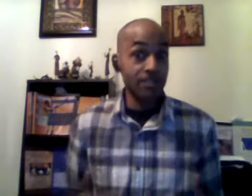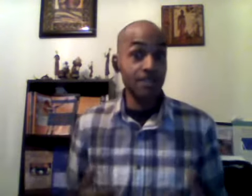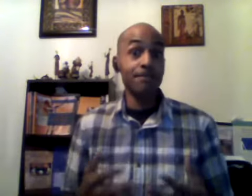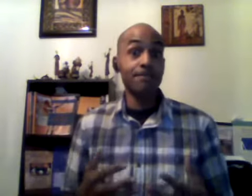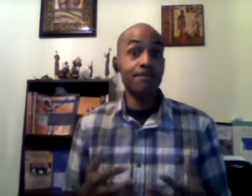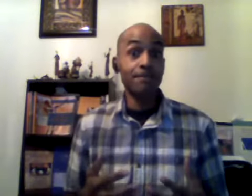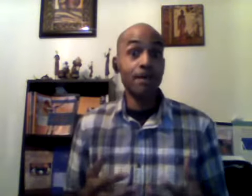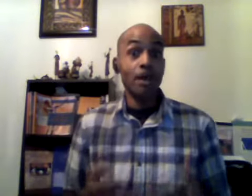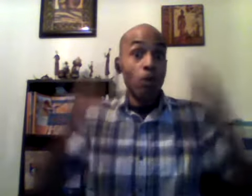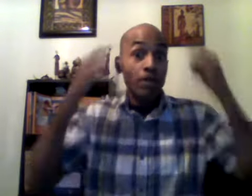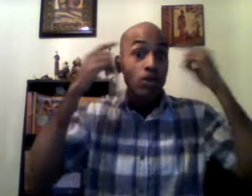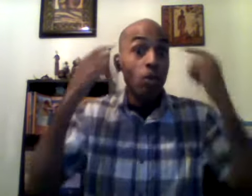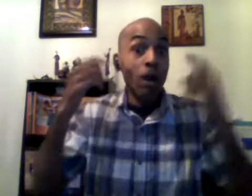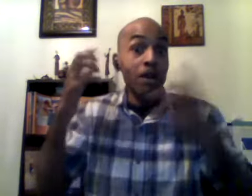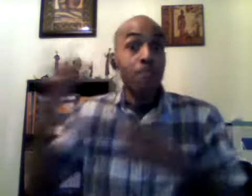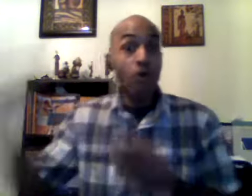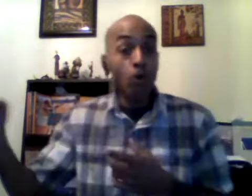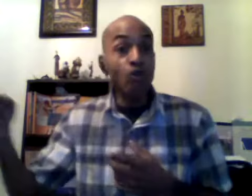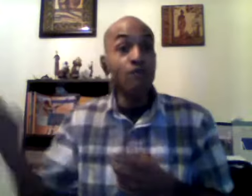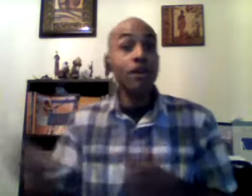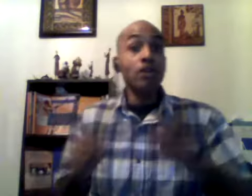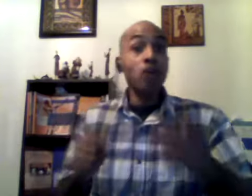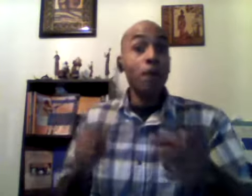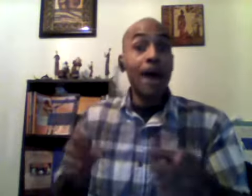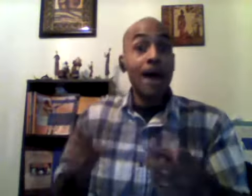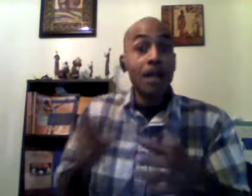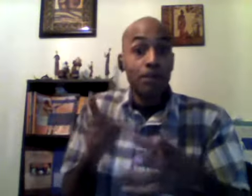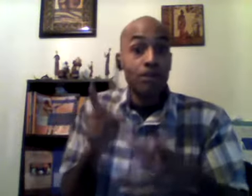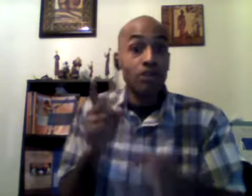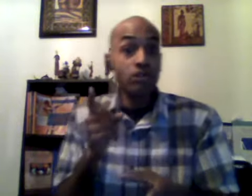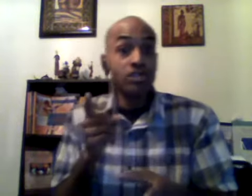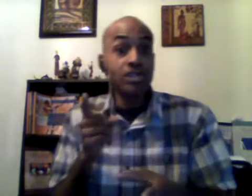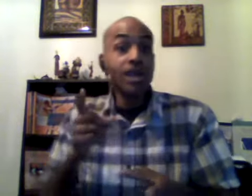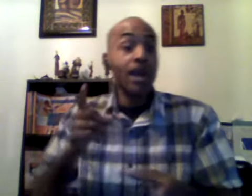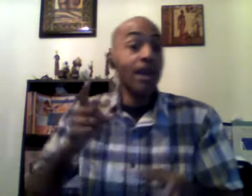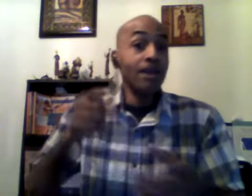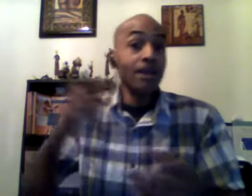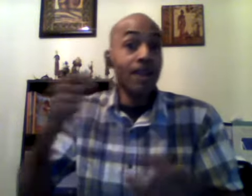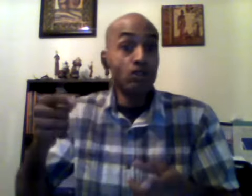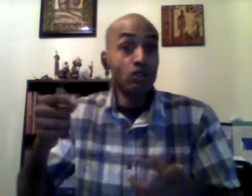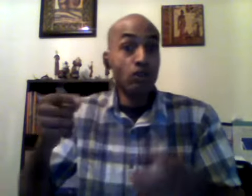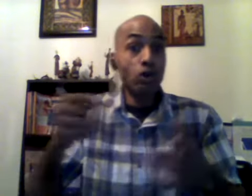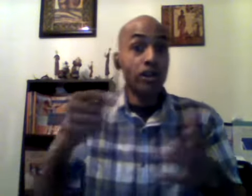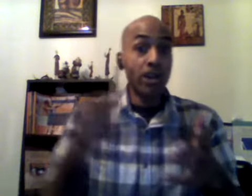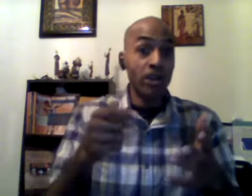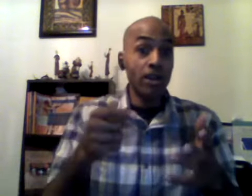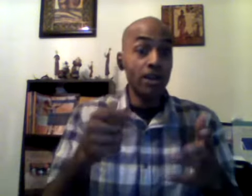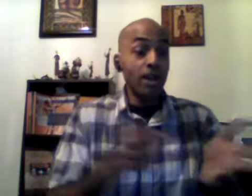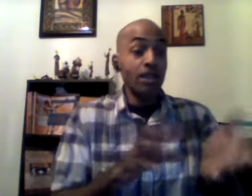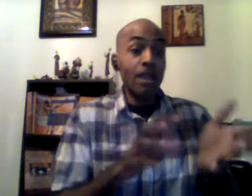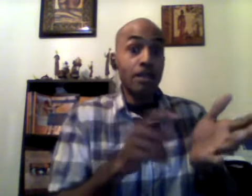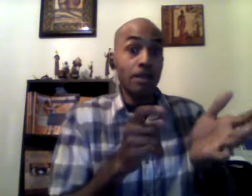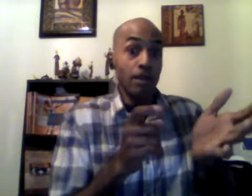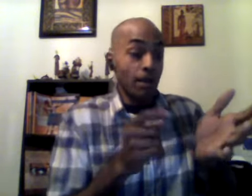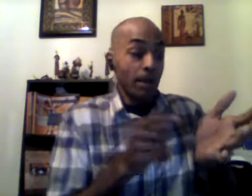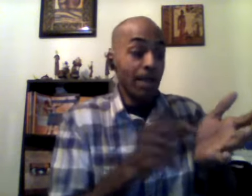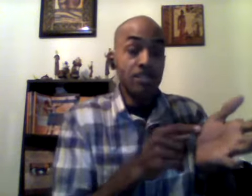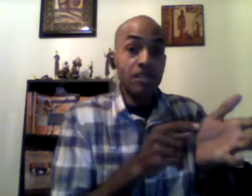when you want to move your body produces an electrical current that hits the